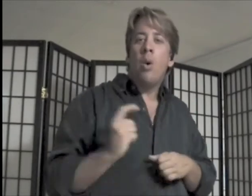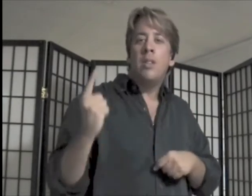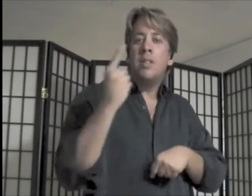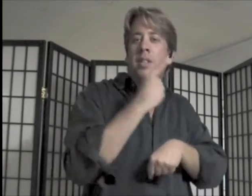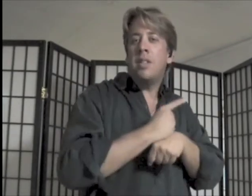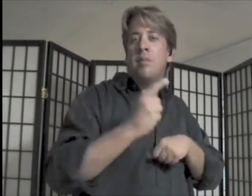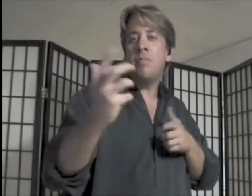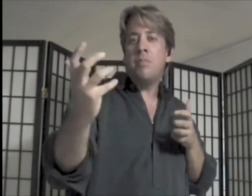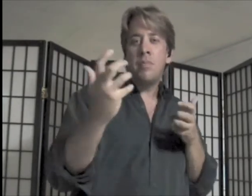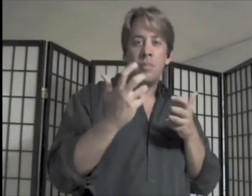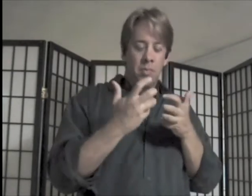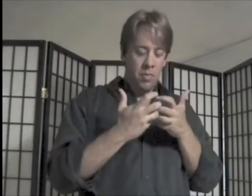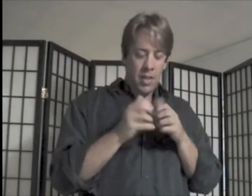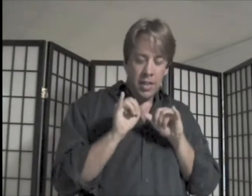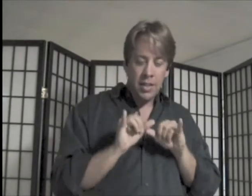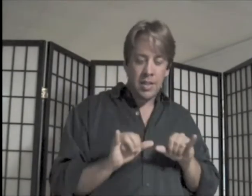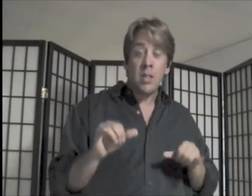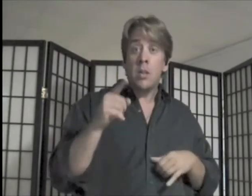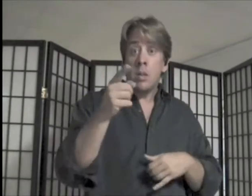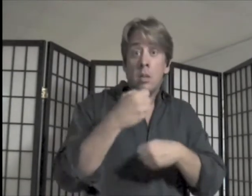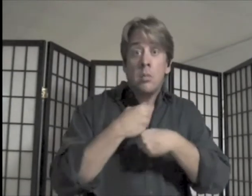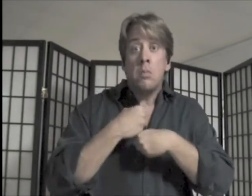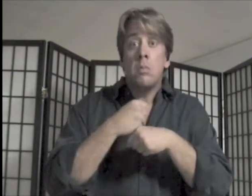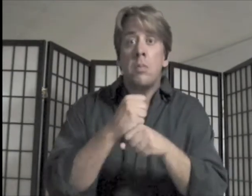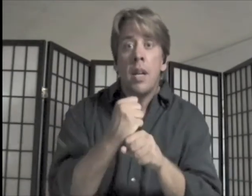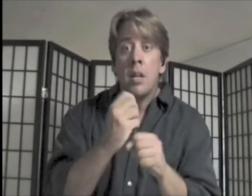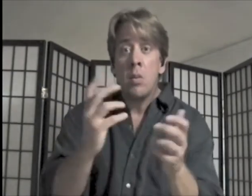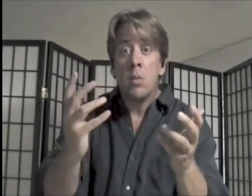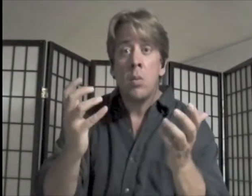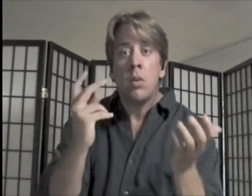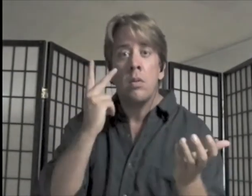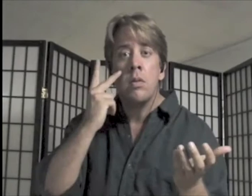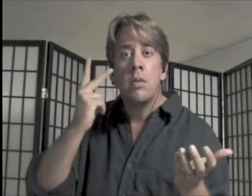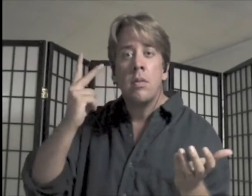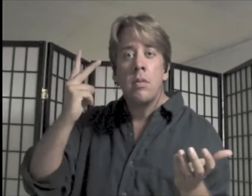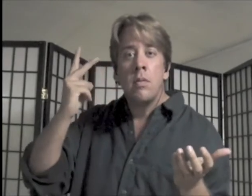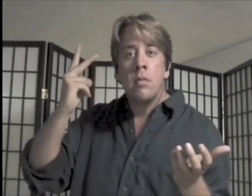You wanna make a memory You wanna a